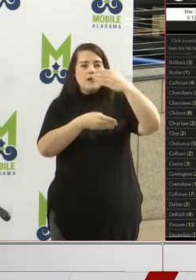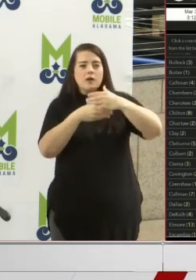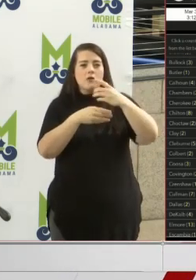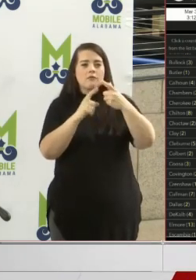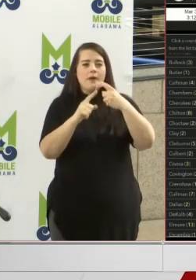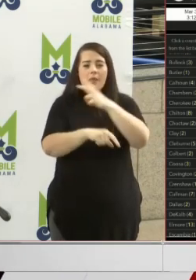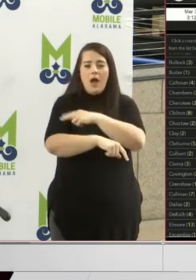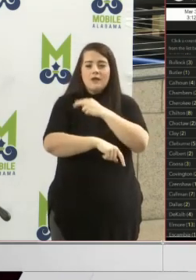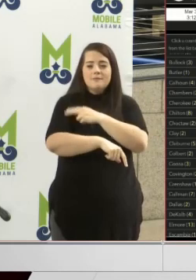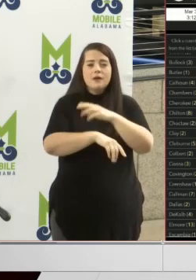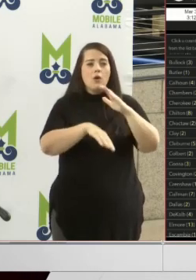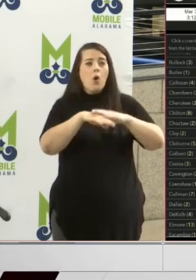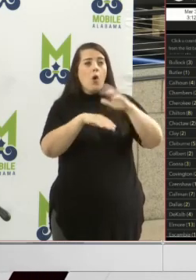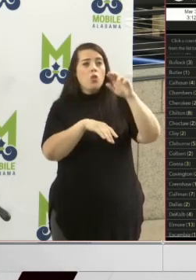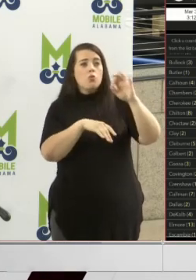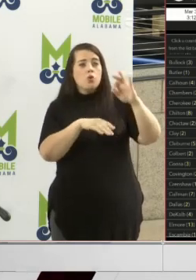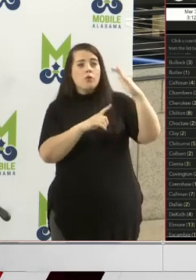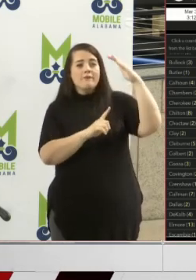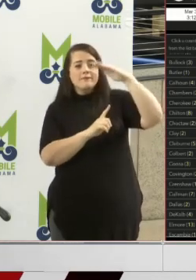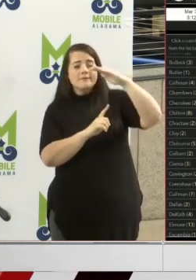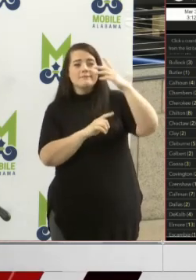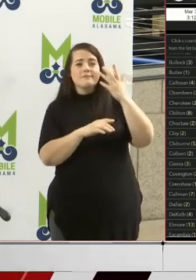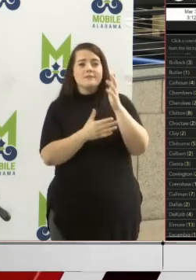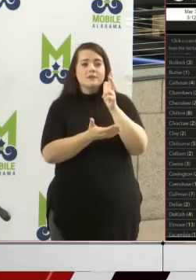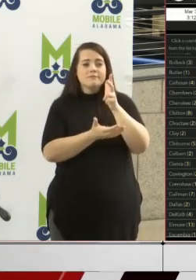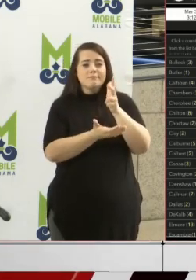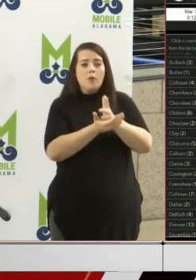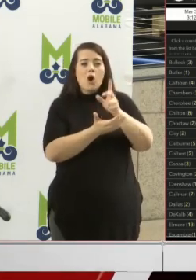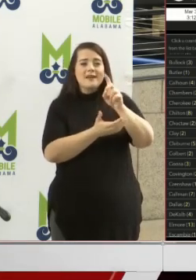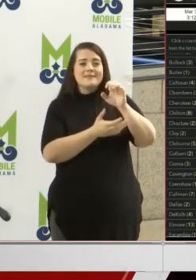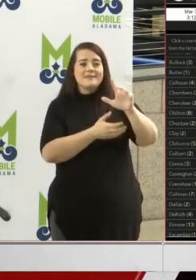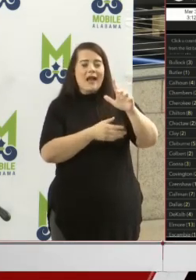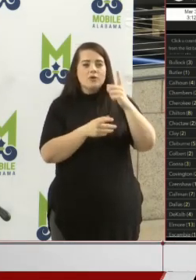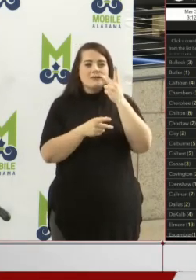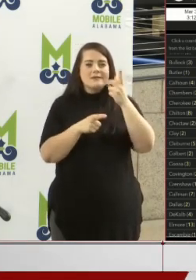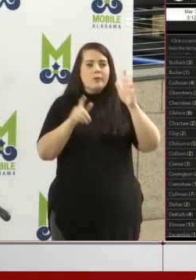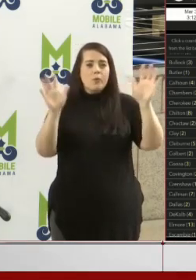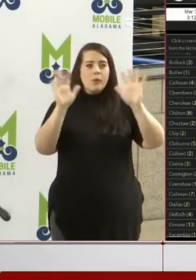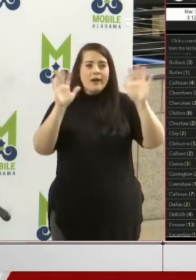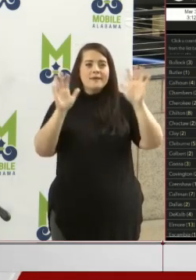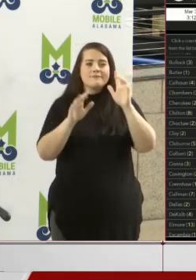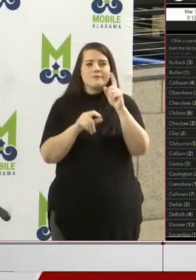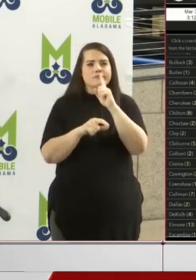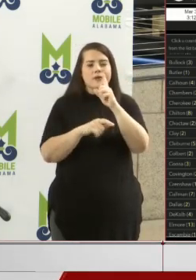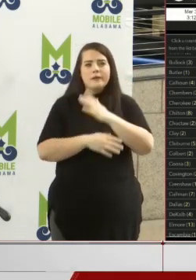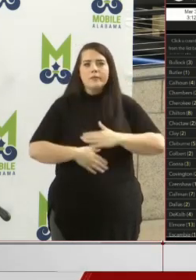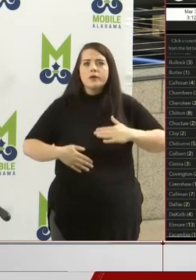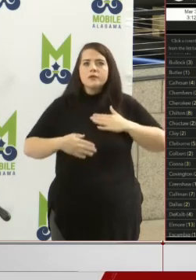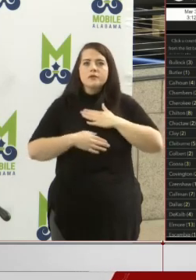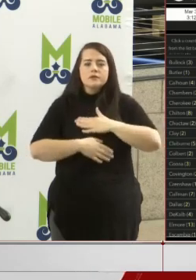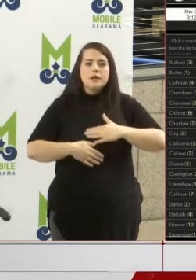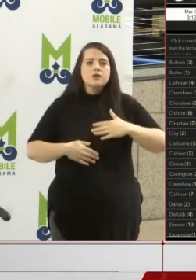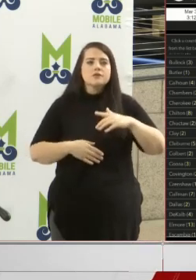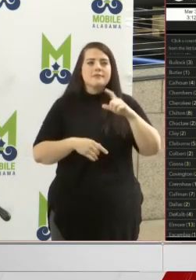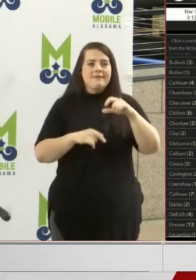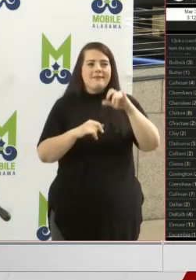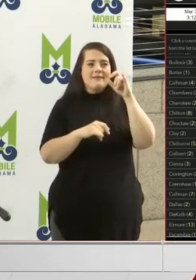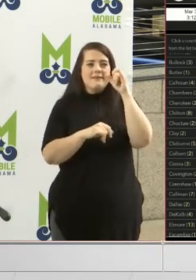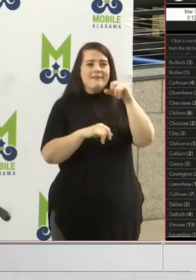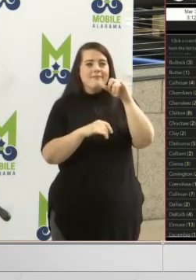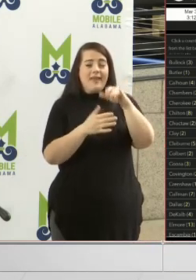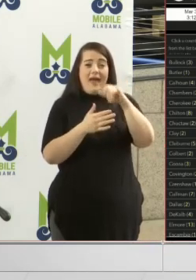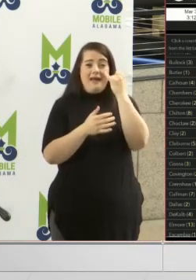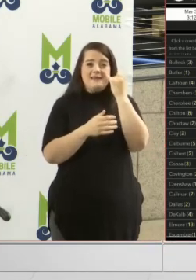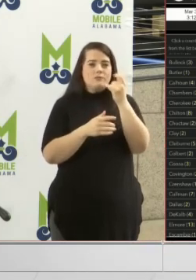hospital, up on the roof of the hospital, at the top of the parking deck, you know, waving. And it was certainly an appreciation because the idea was that we were